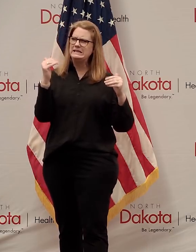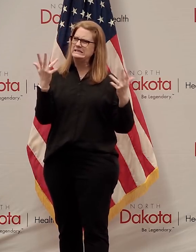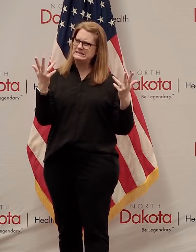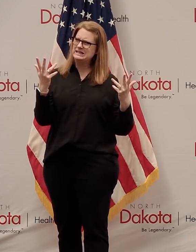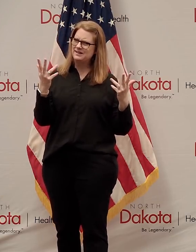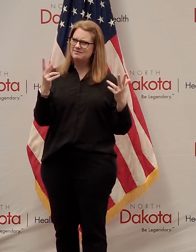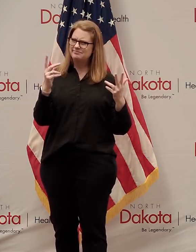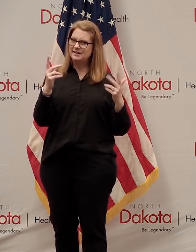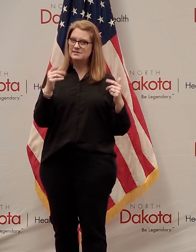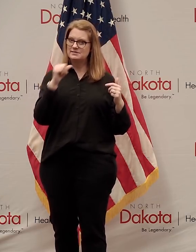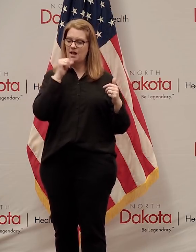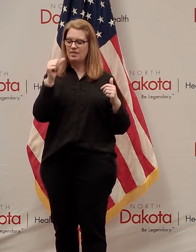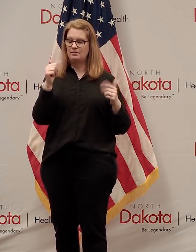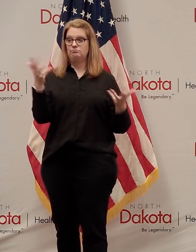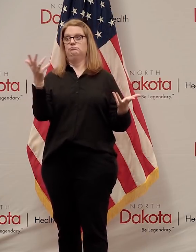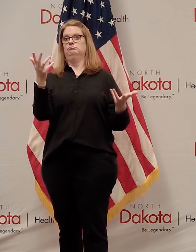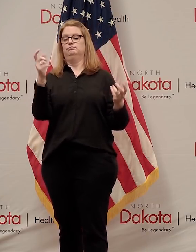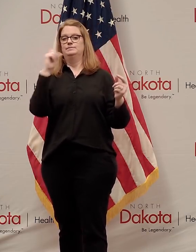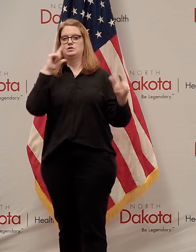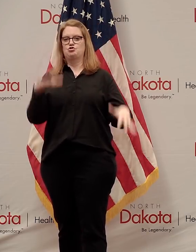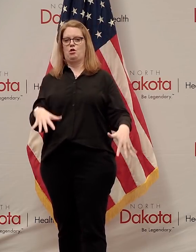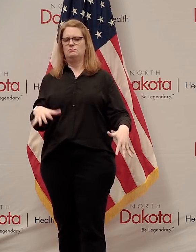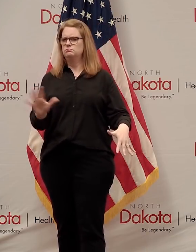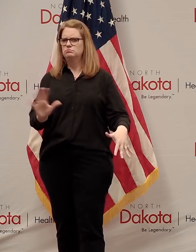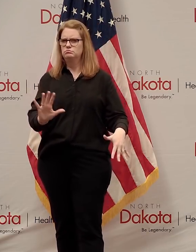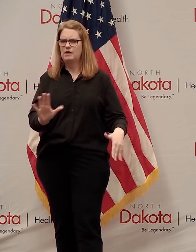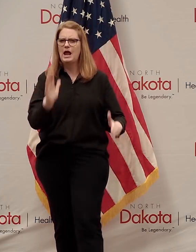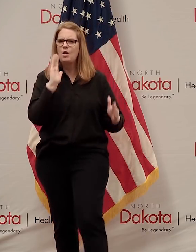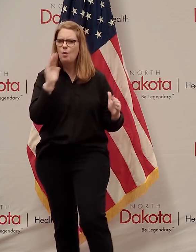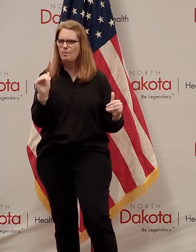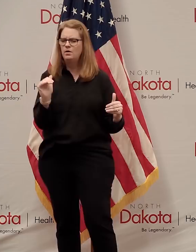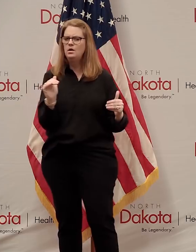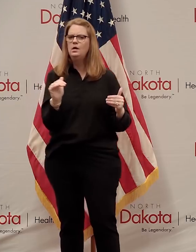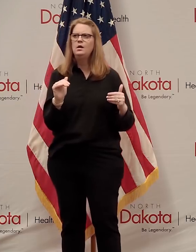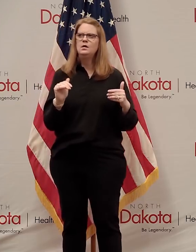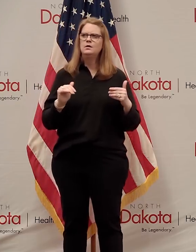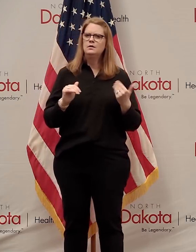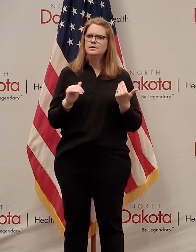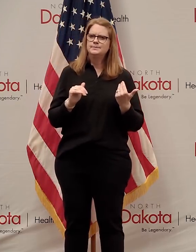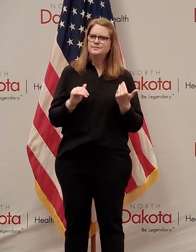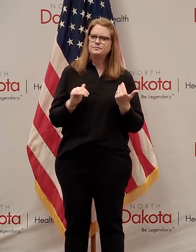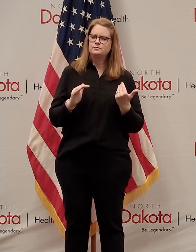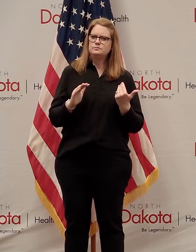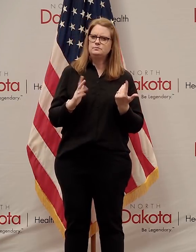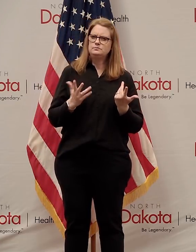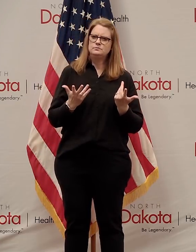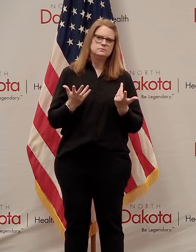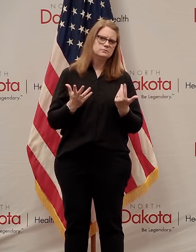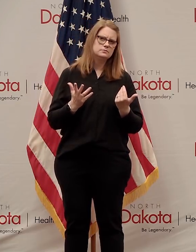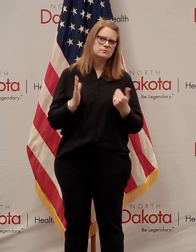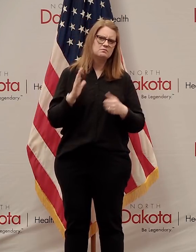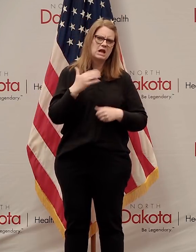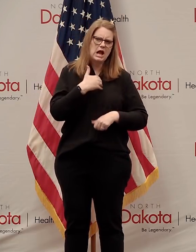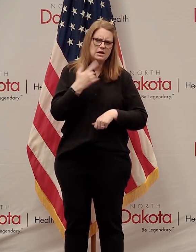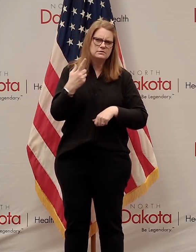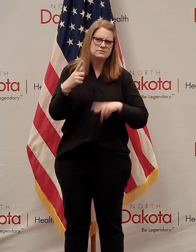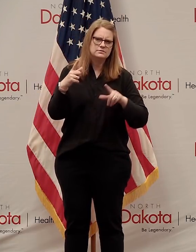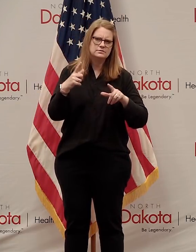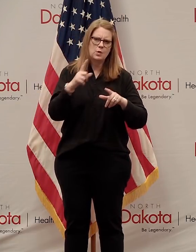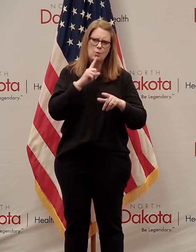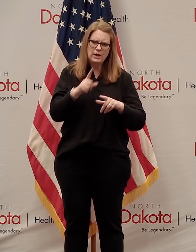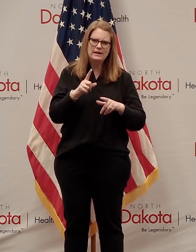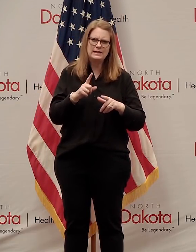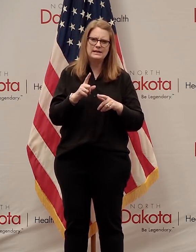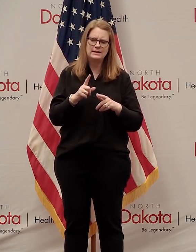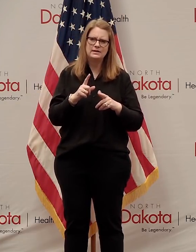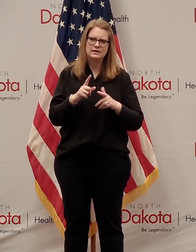the tests that we're doing, you know, have sort of a two-day kind of, we've really